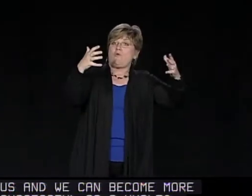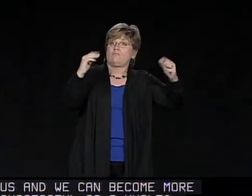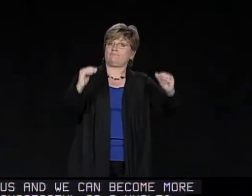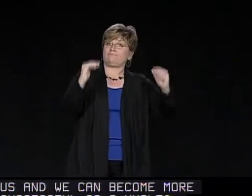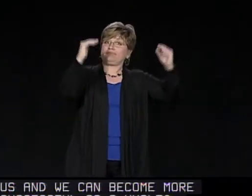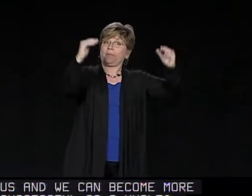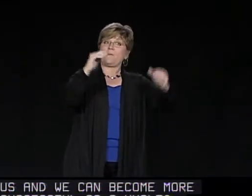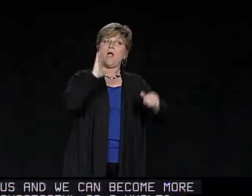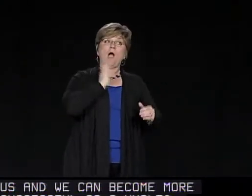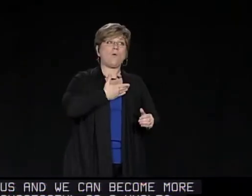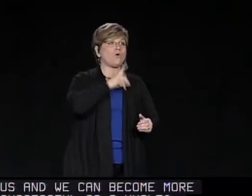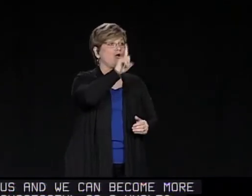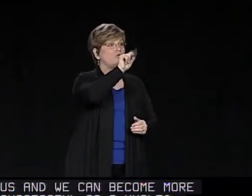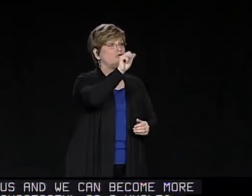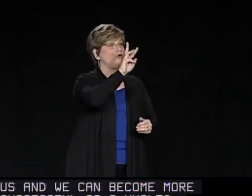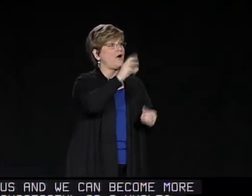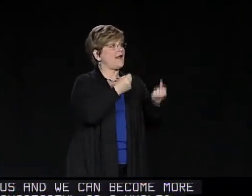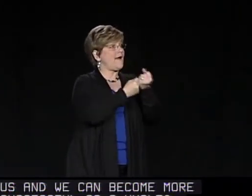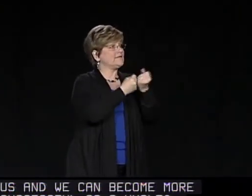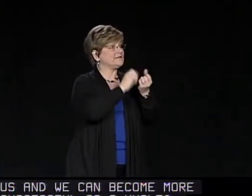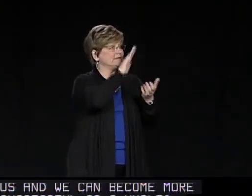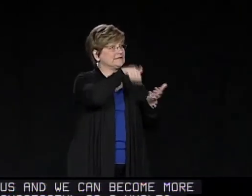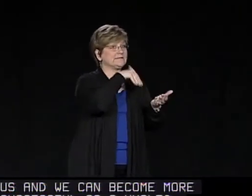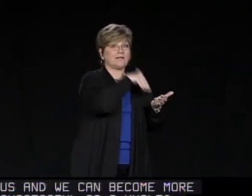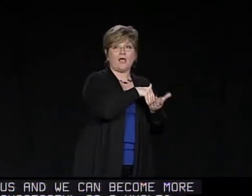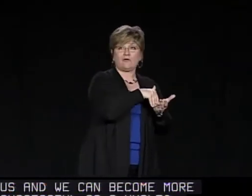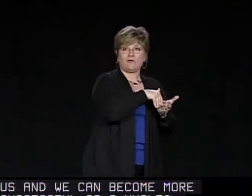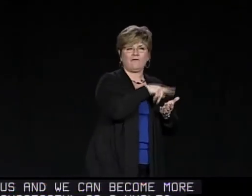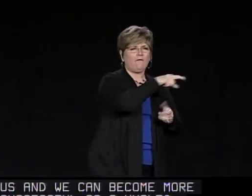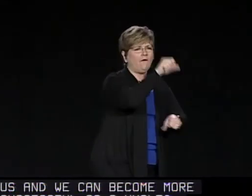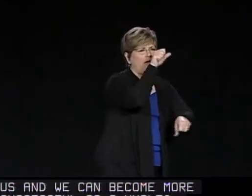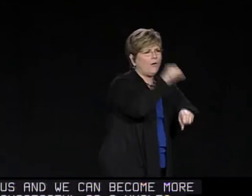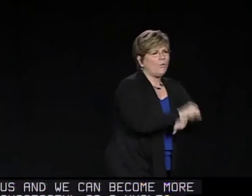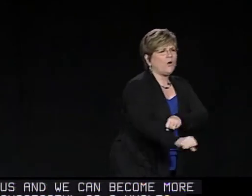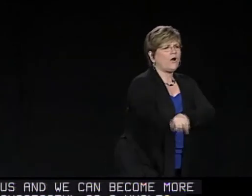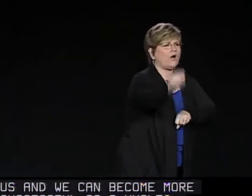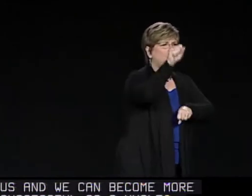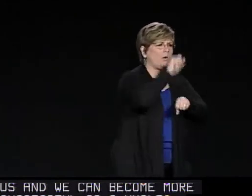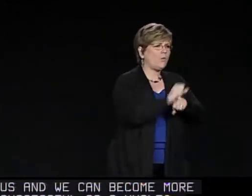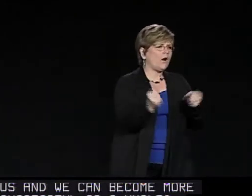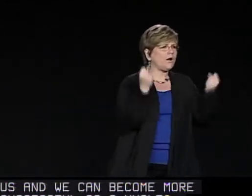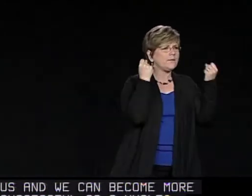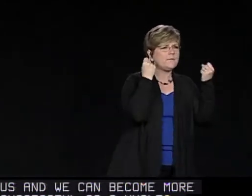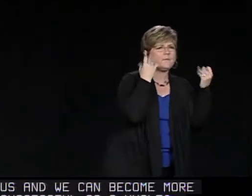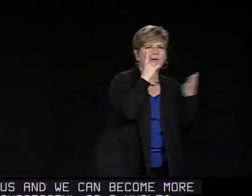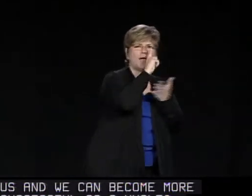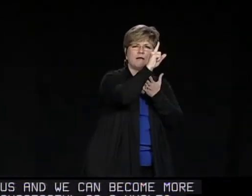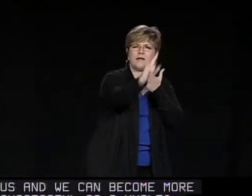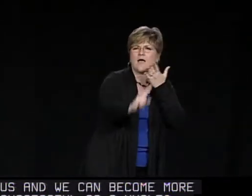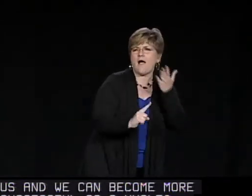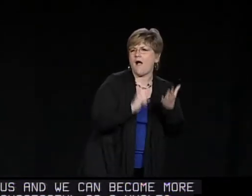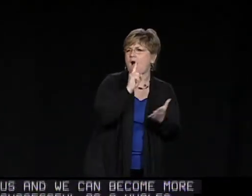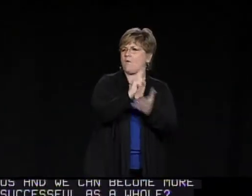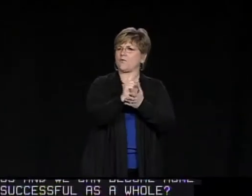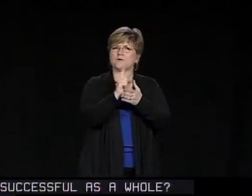Another idea is to maybe establish and grow the advocacy center.